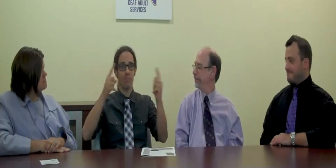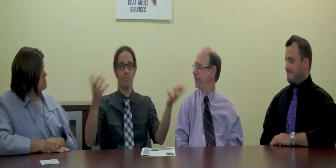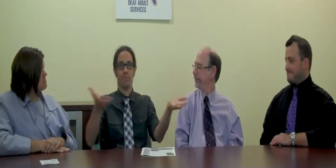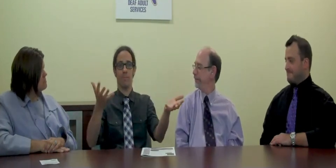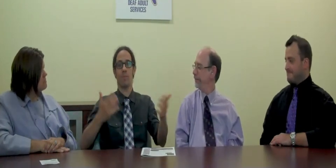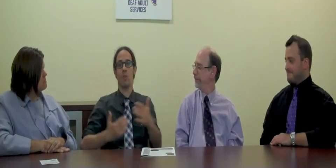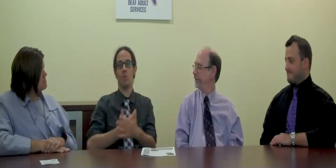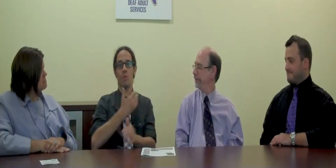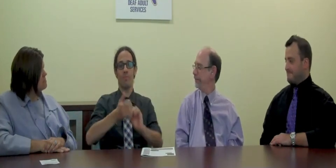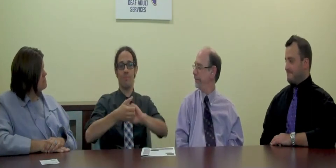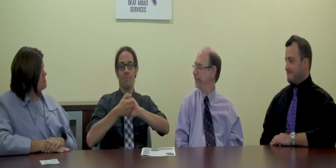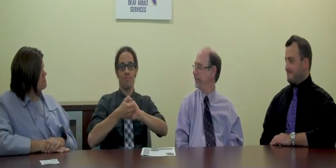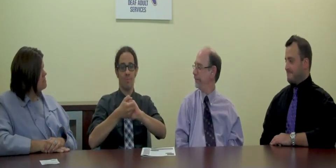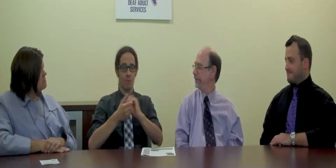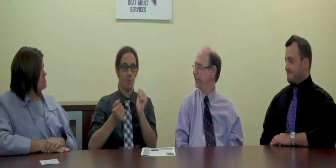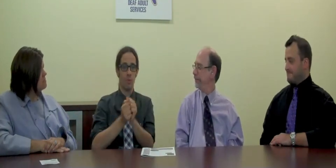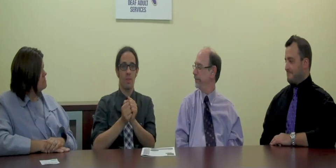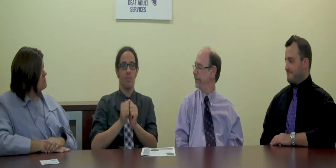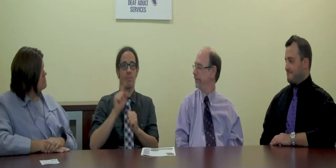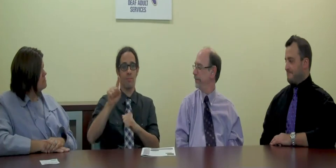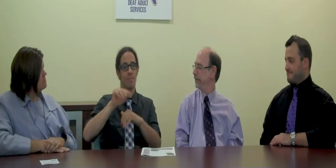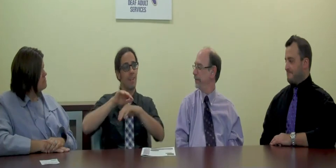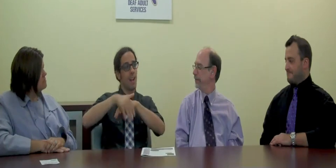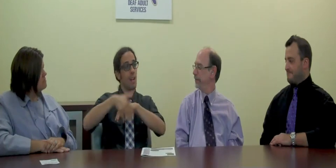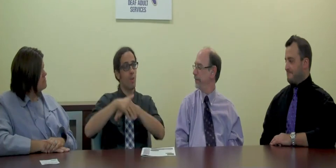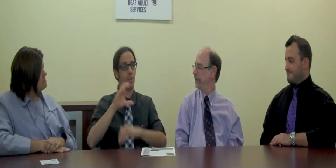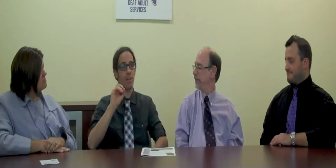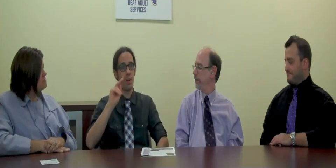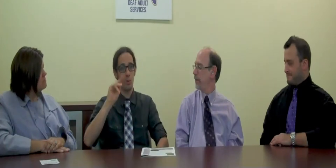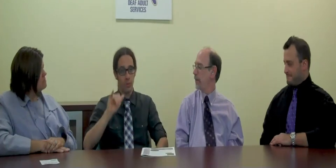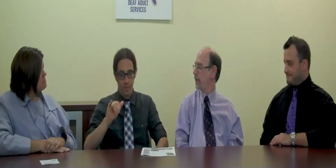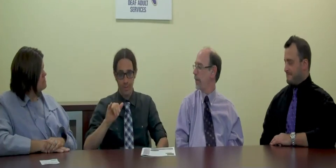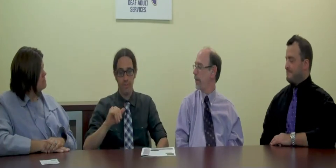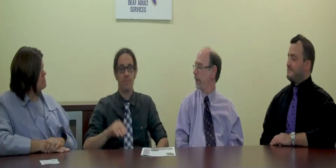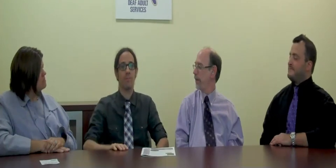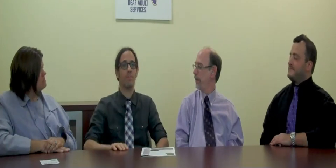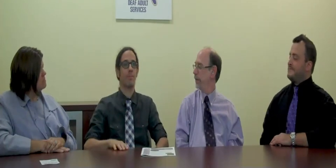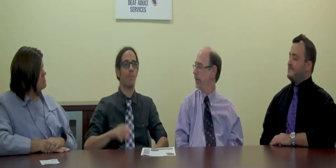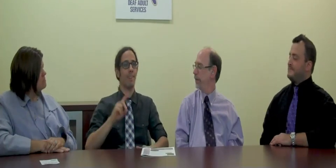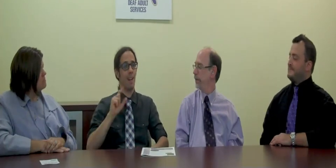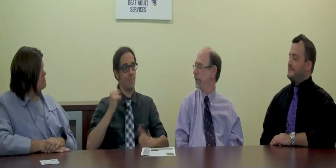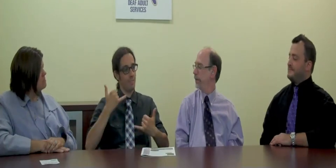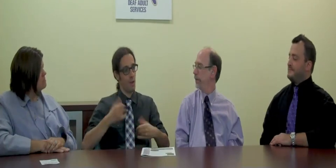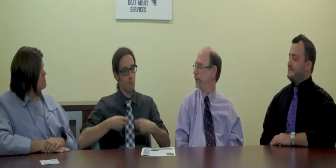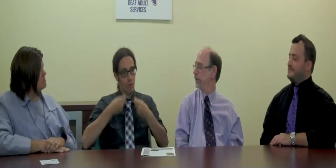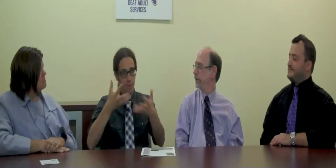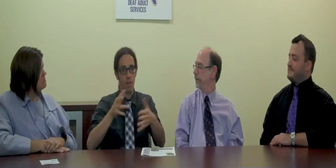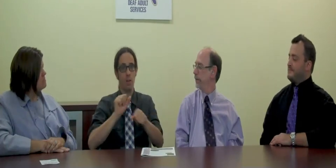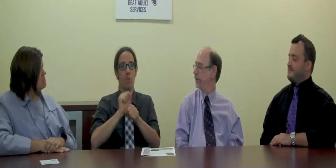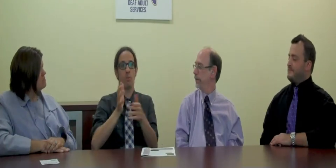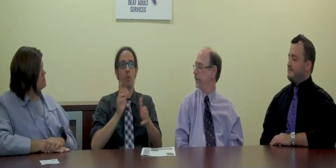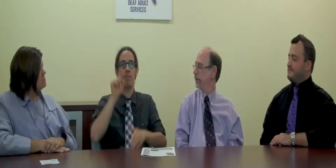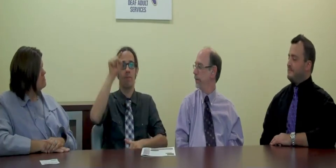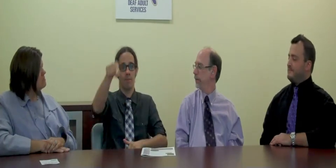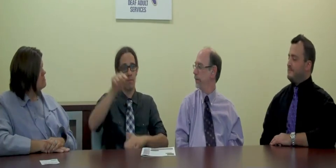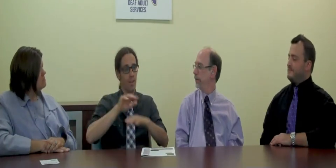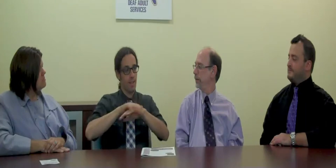Deaf adult services is thrilled to announce a new partnership with Independent Living of Niagara County under the